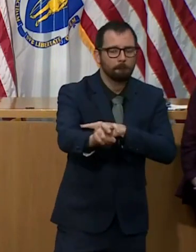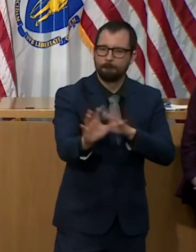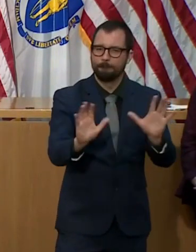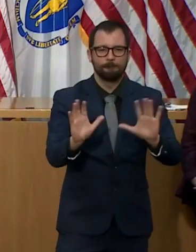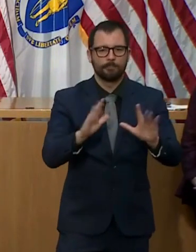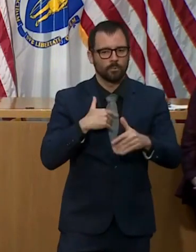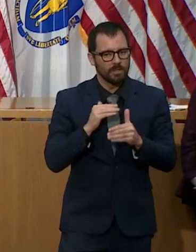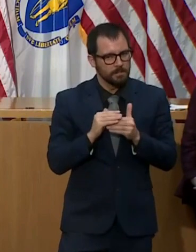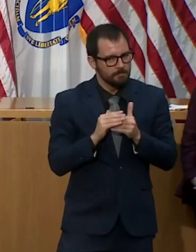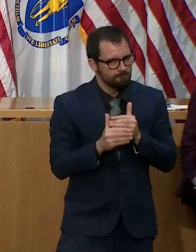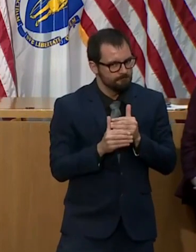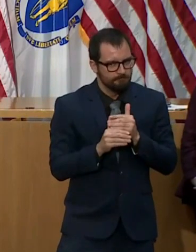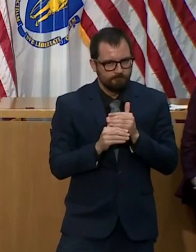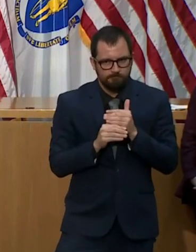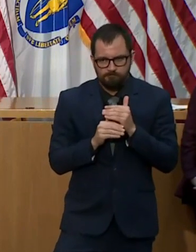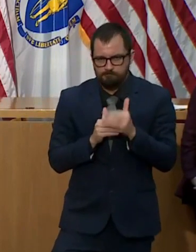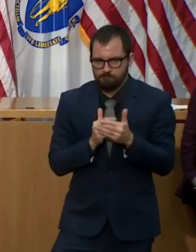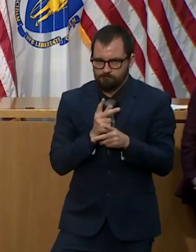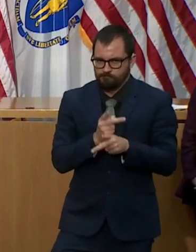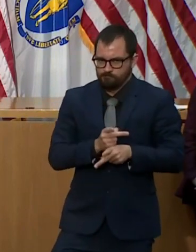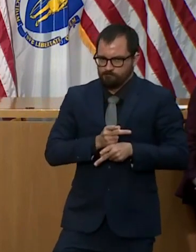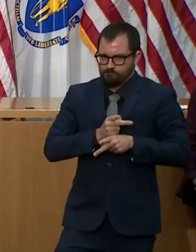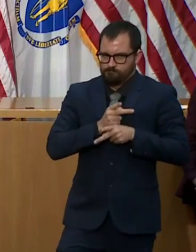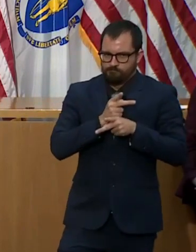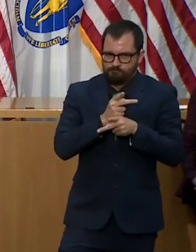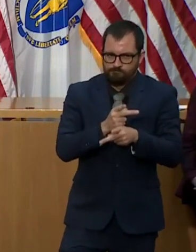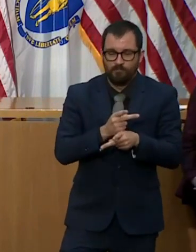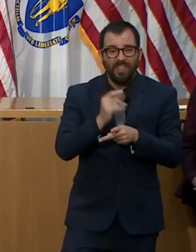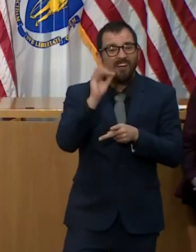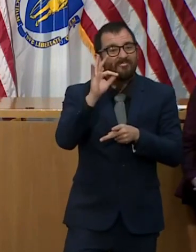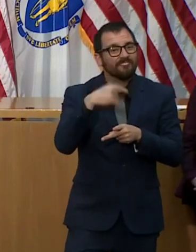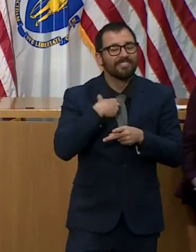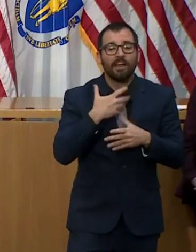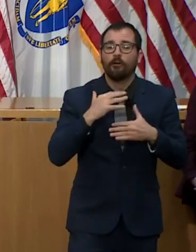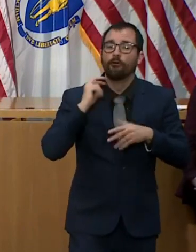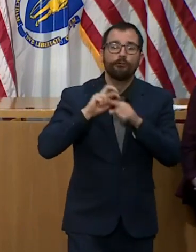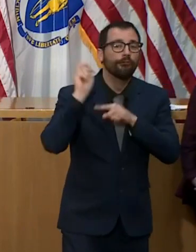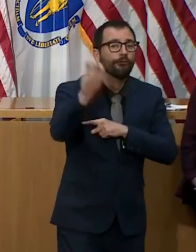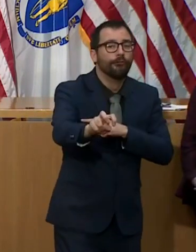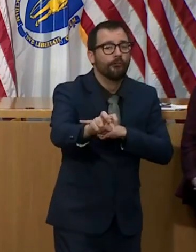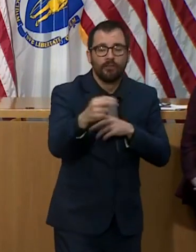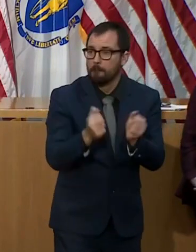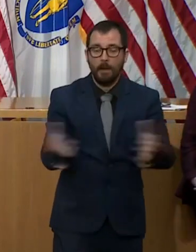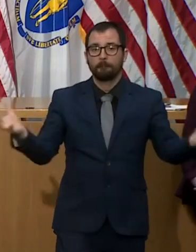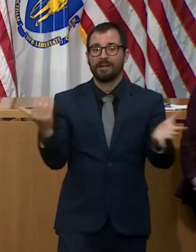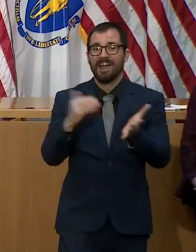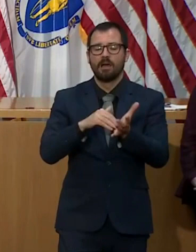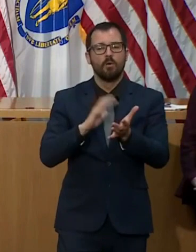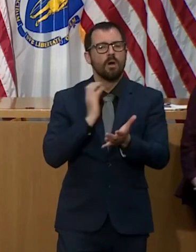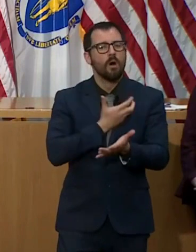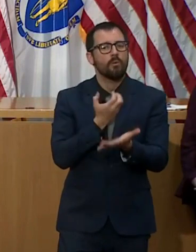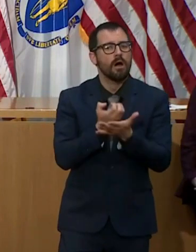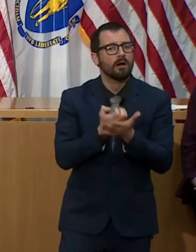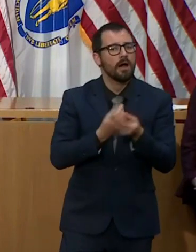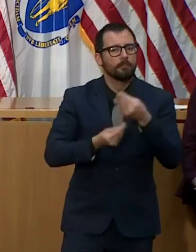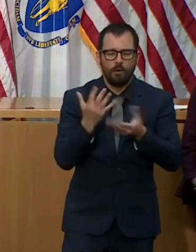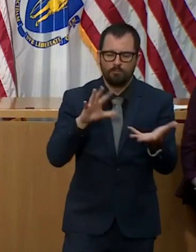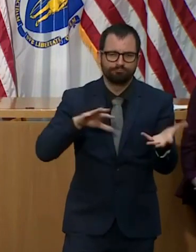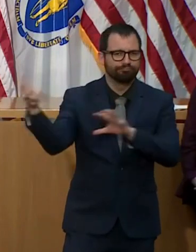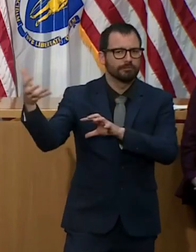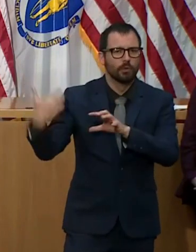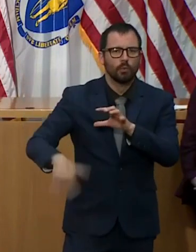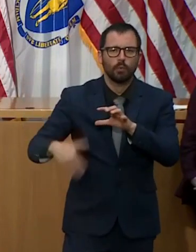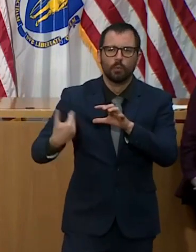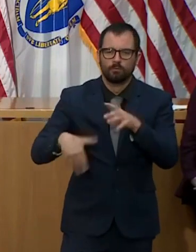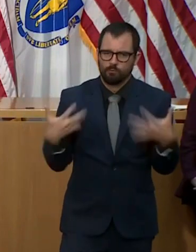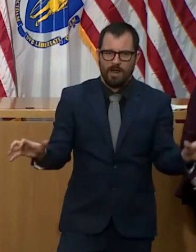for our economy and for our communities and for our people. We'll keep monitoring several data points to identify trends that indicate